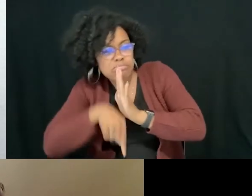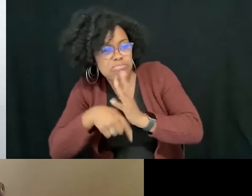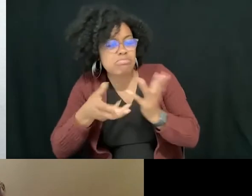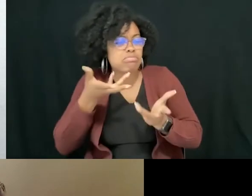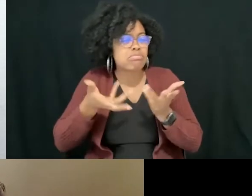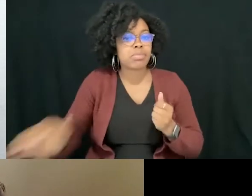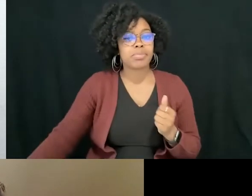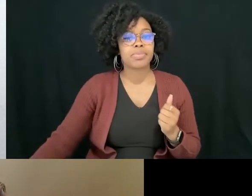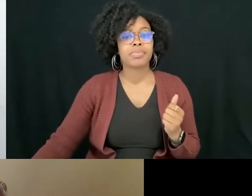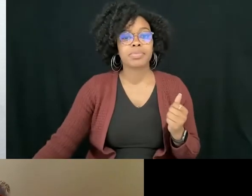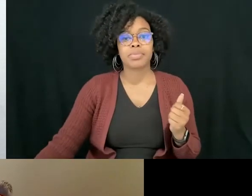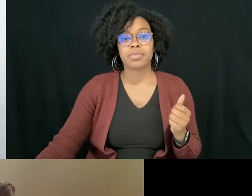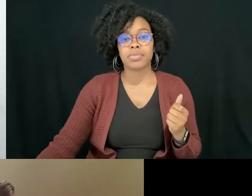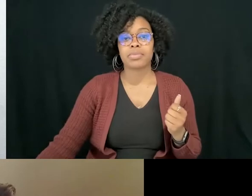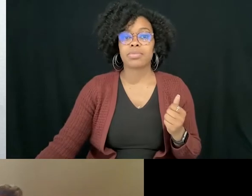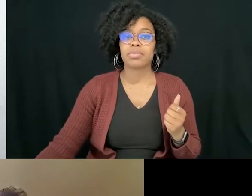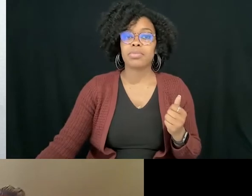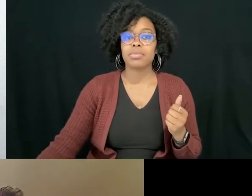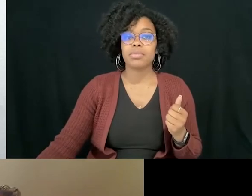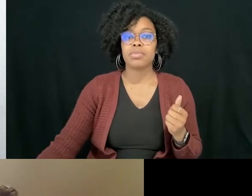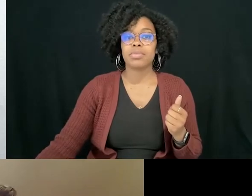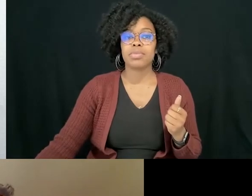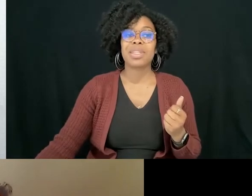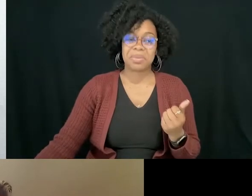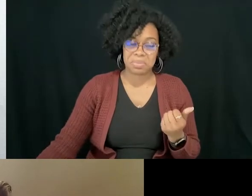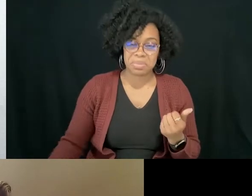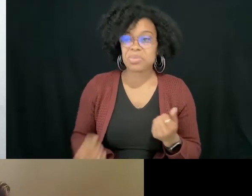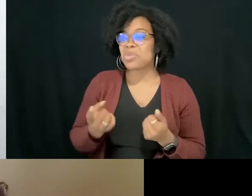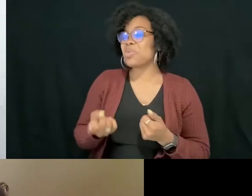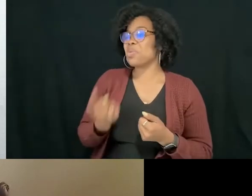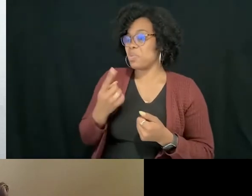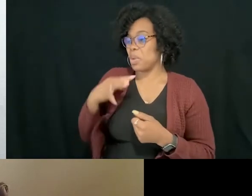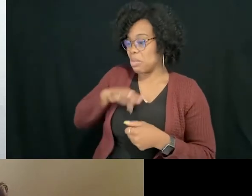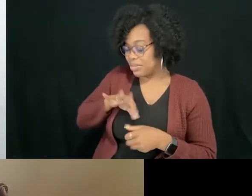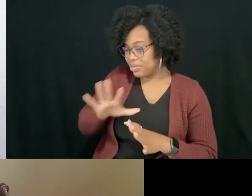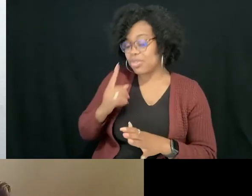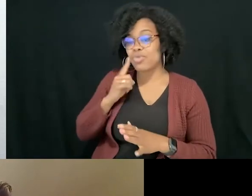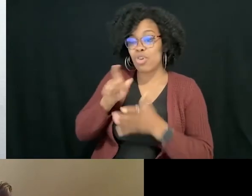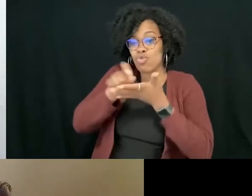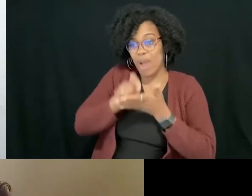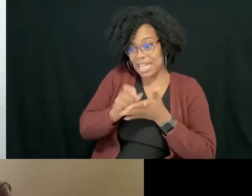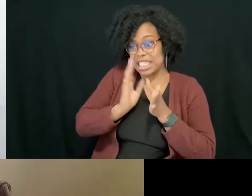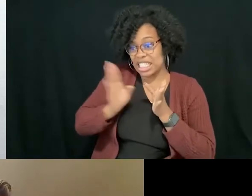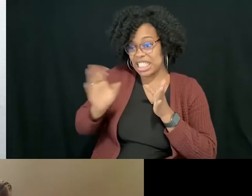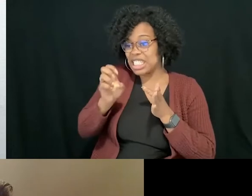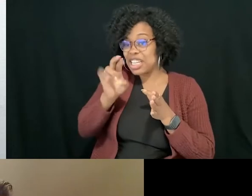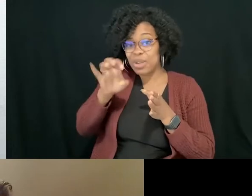So, I mean, one benefit is there's a benefit to writing a series, right? So the fact is that by the time I